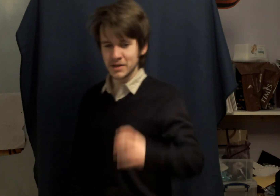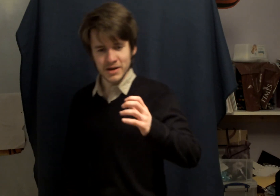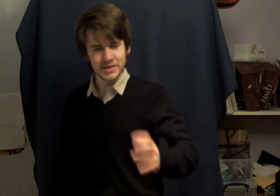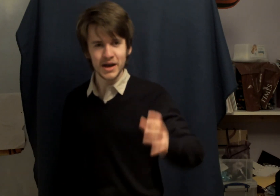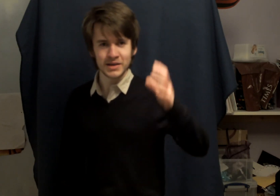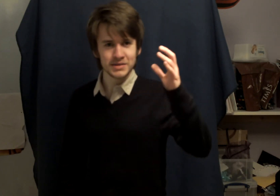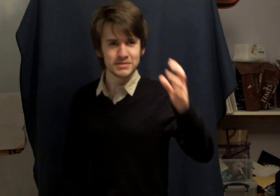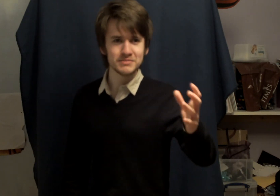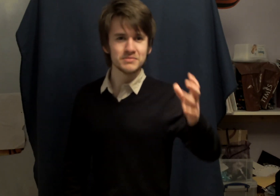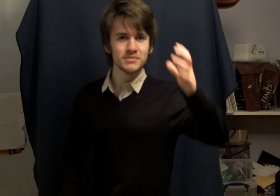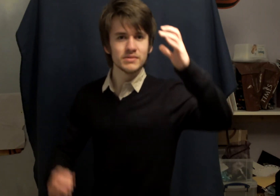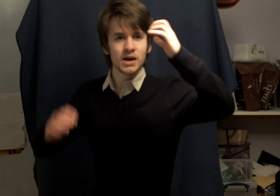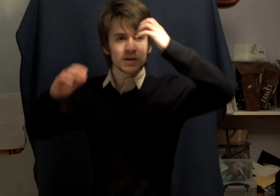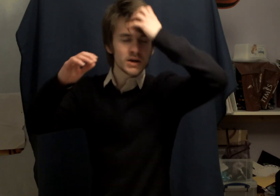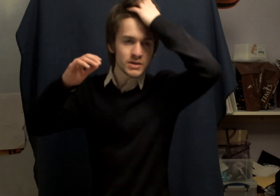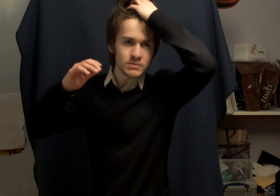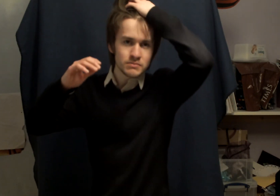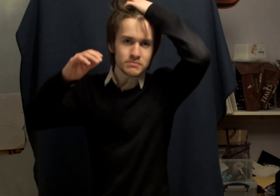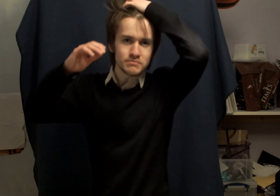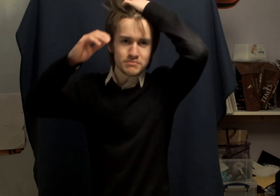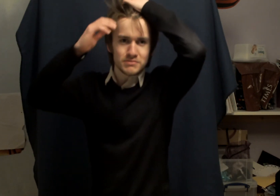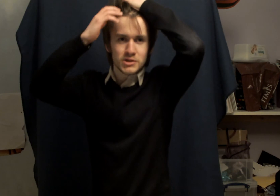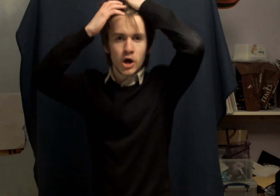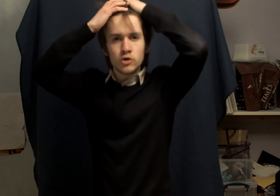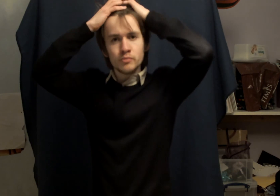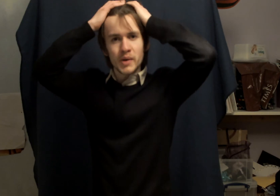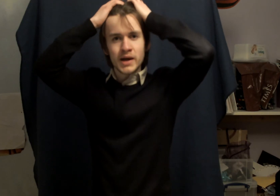It...I can't...I can't cope. I